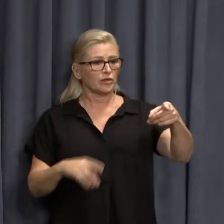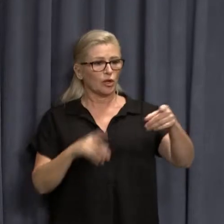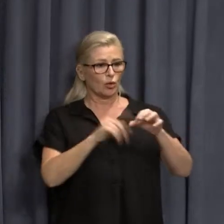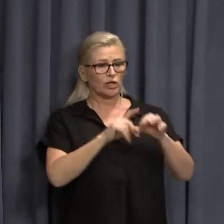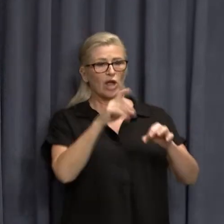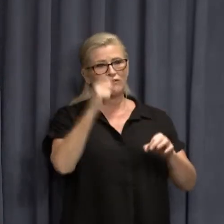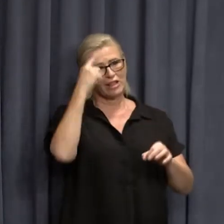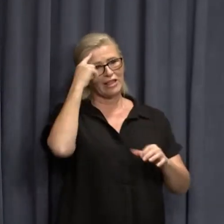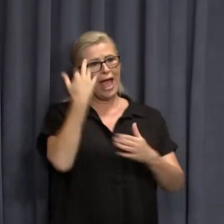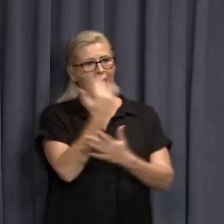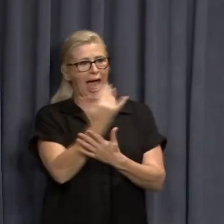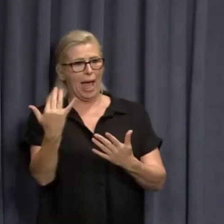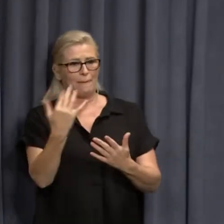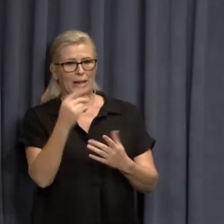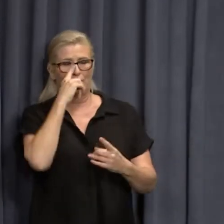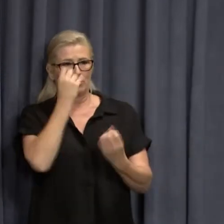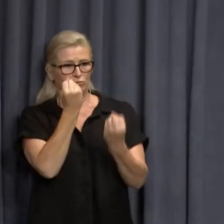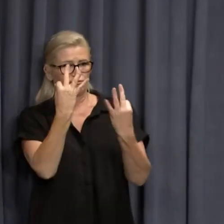those were unvaccinated.